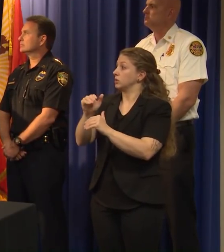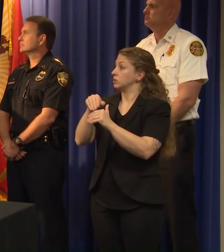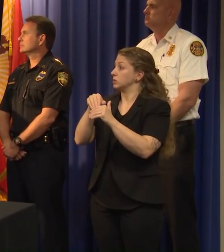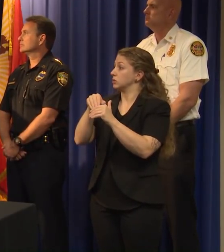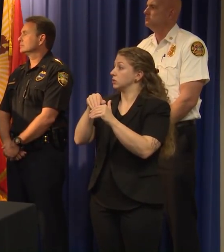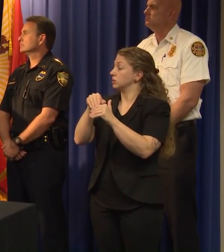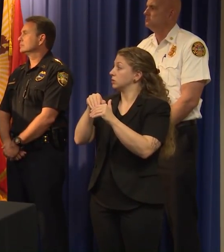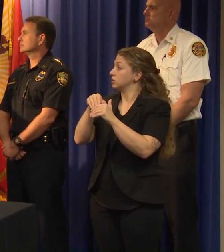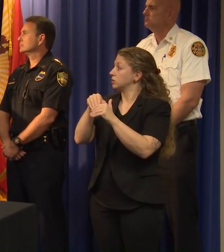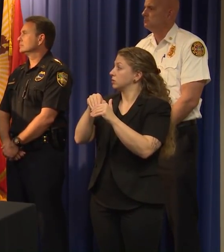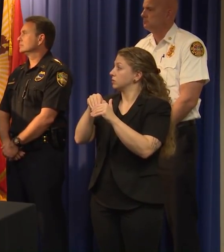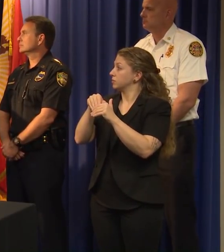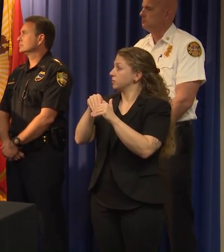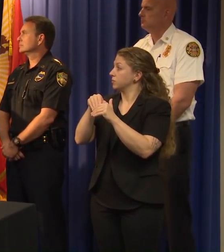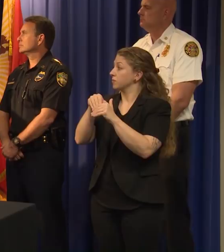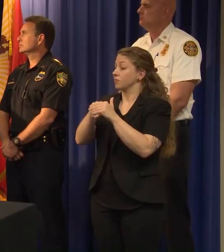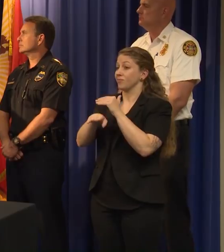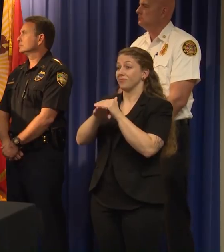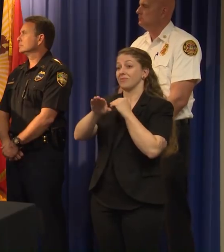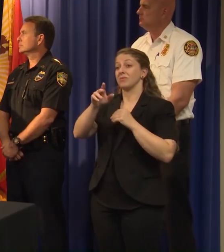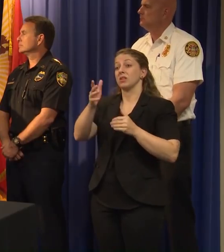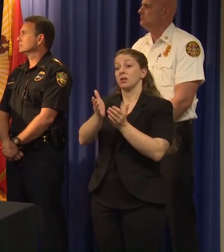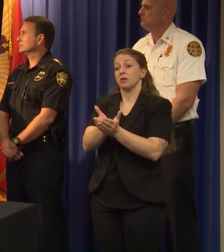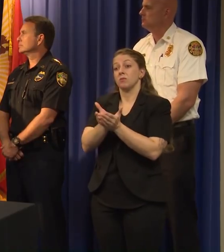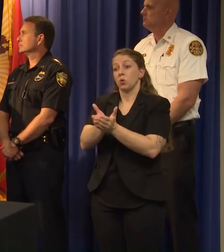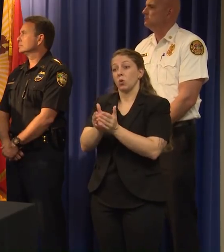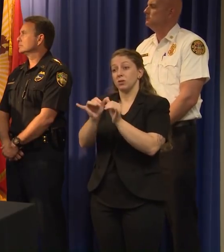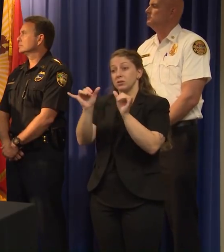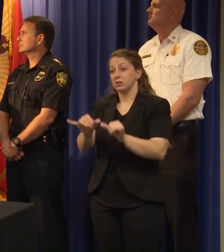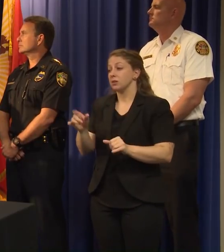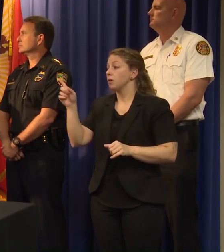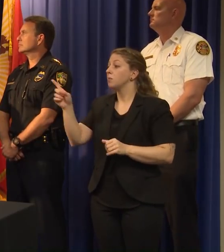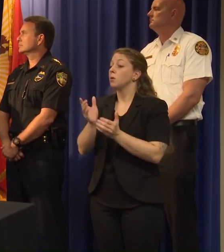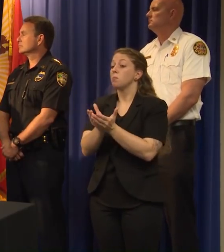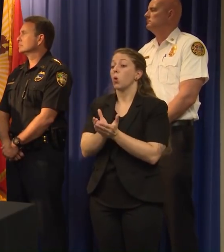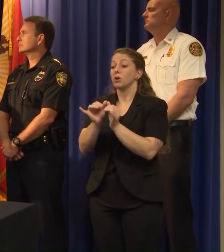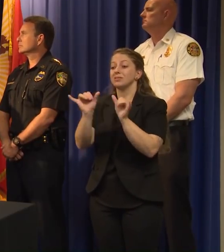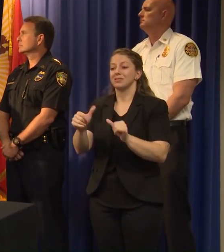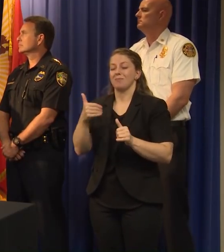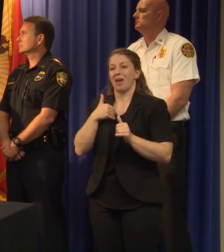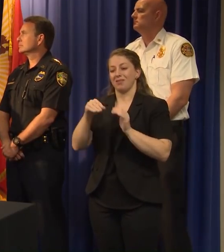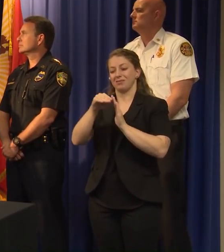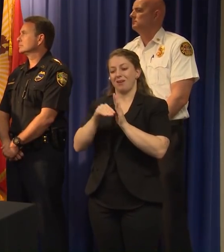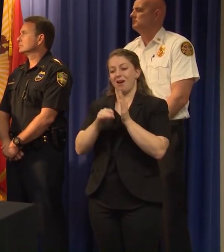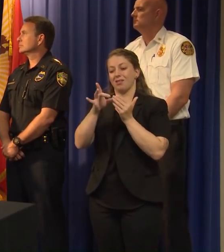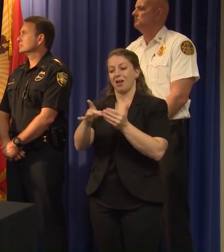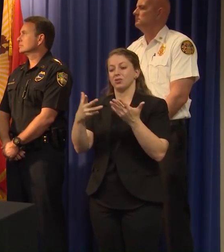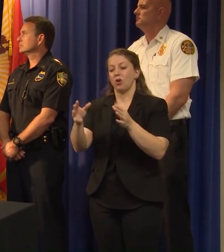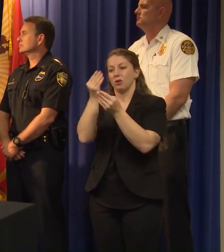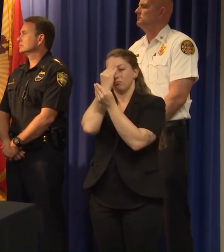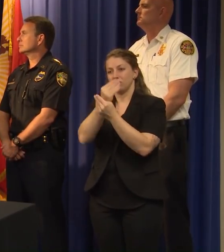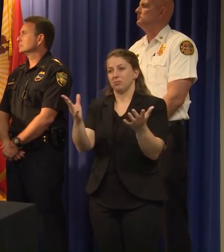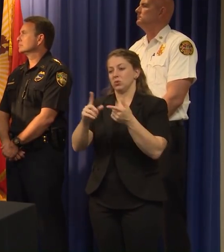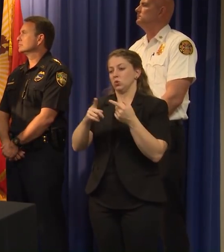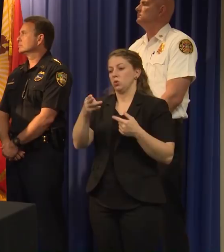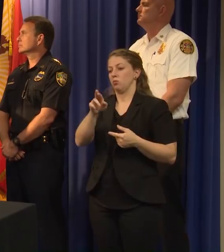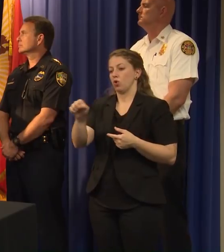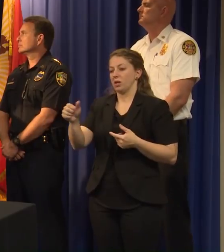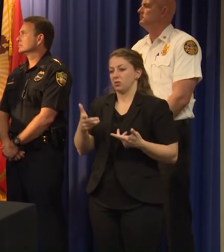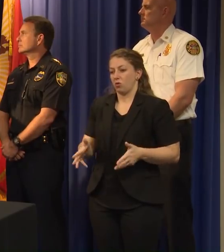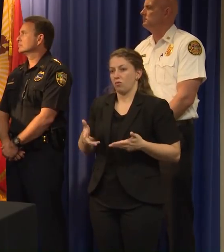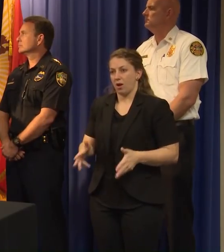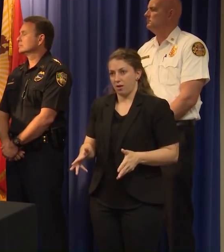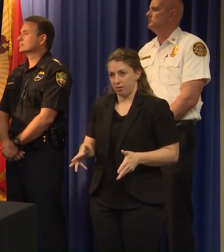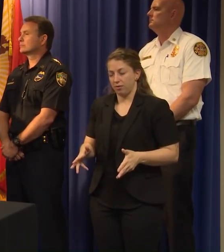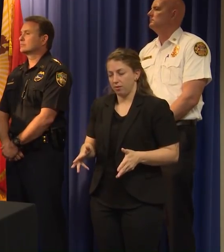The, the, the, court system has a number of guidelines they should have put out to the press already. For the most part, their actions have been